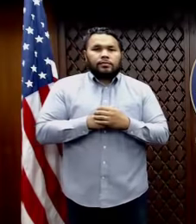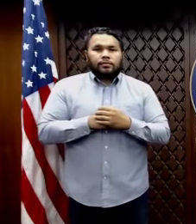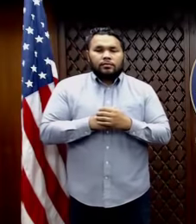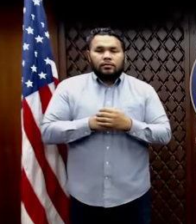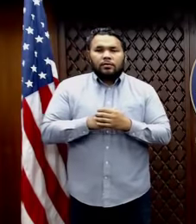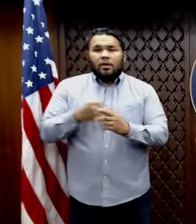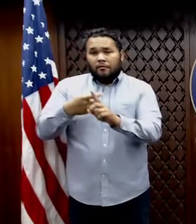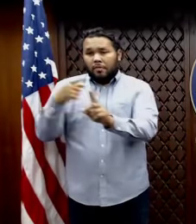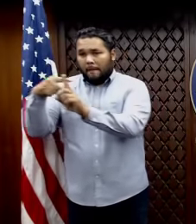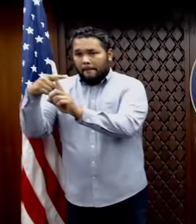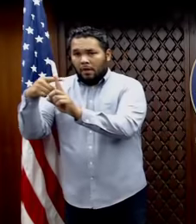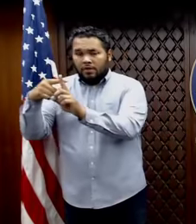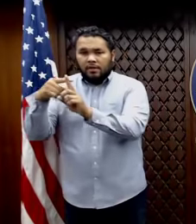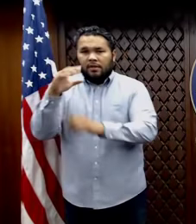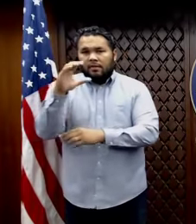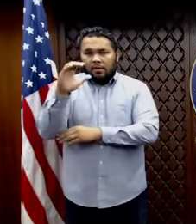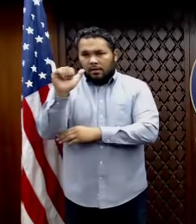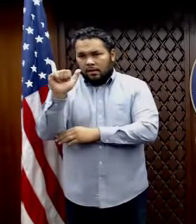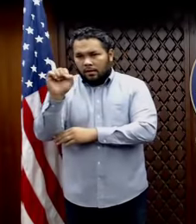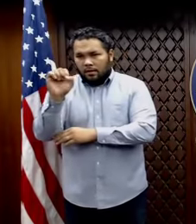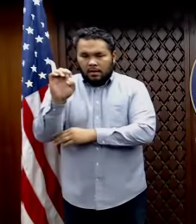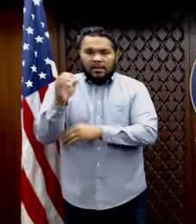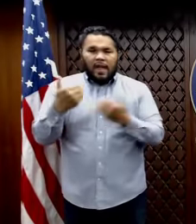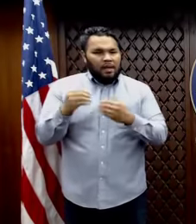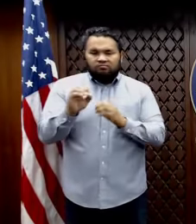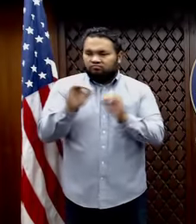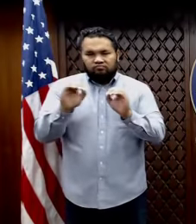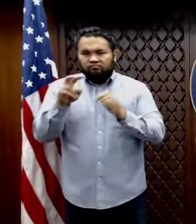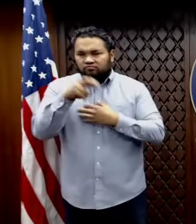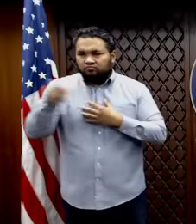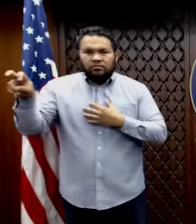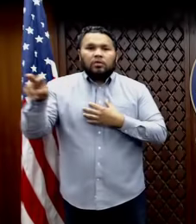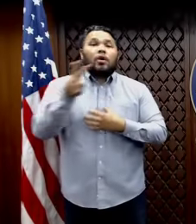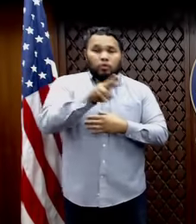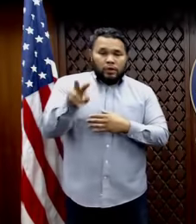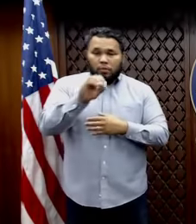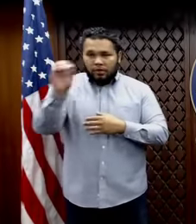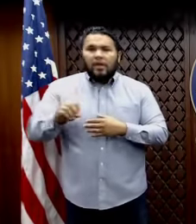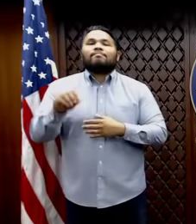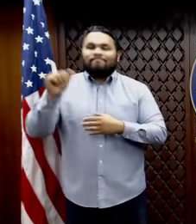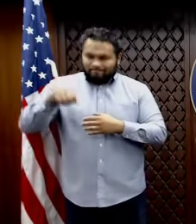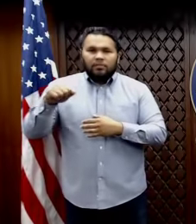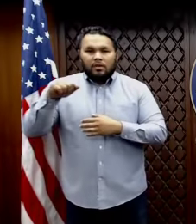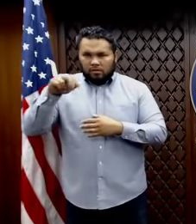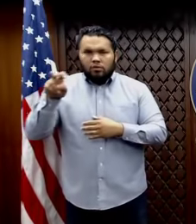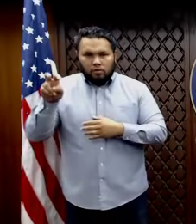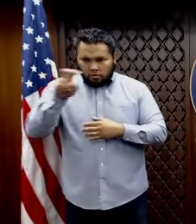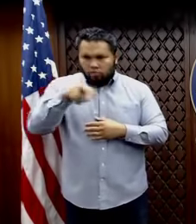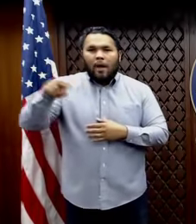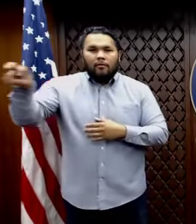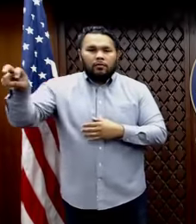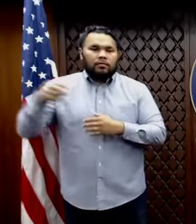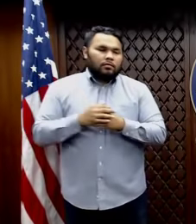cases, 78% had no travel. 22% did have travel. Of those 78% without